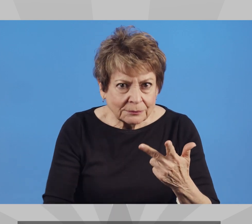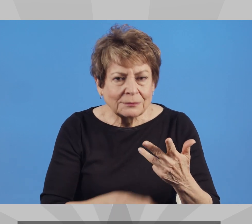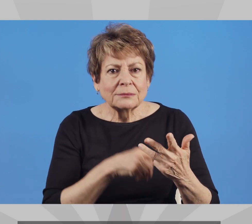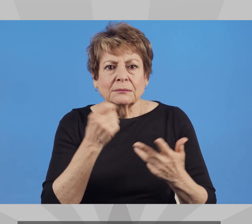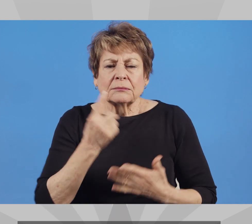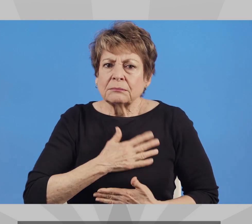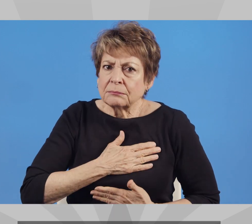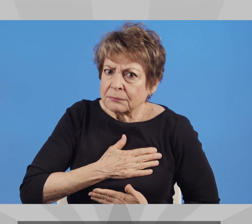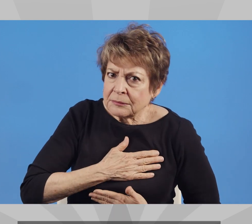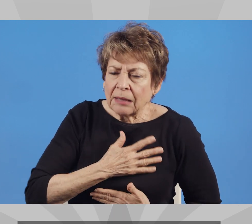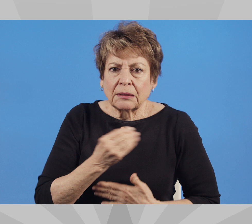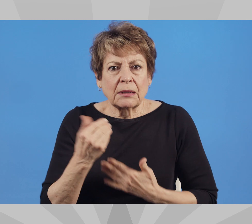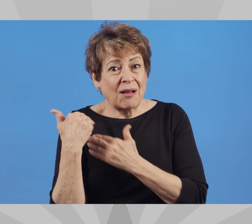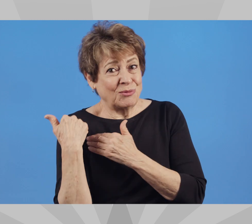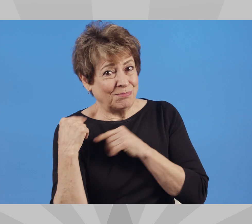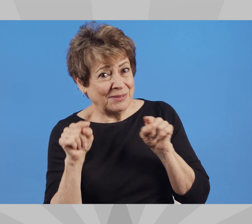and accountability.